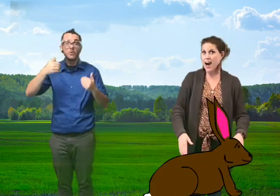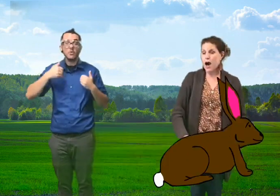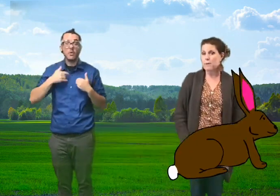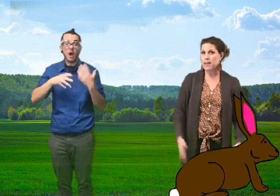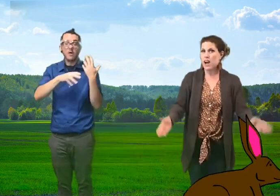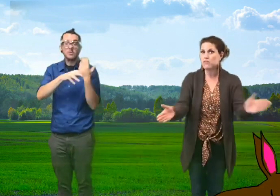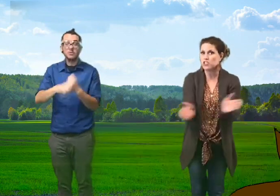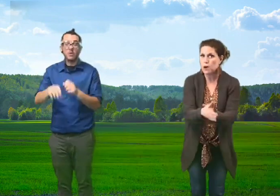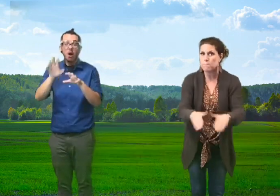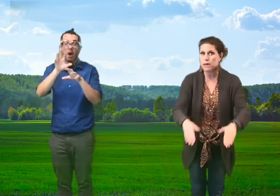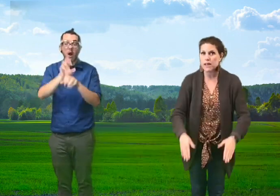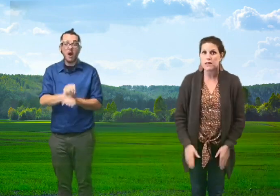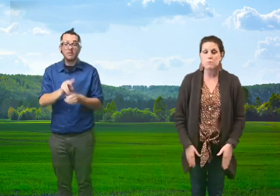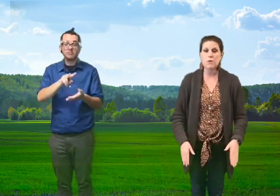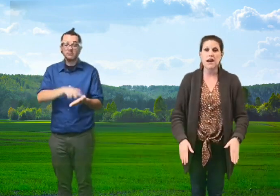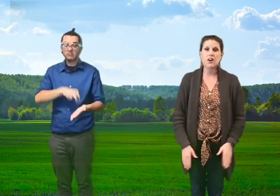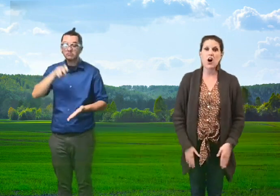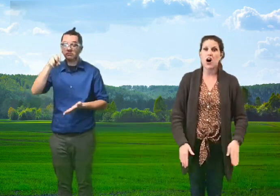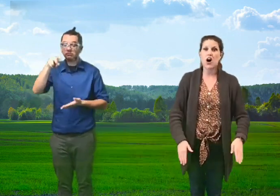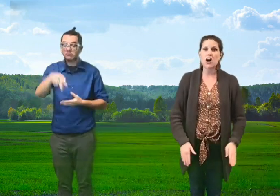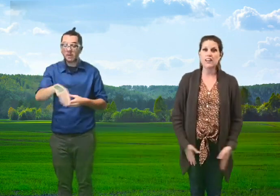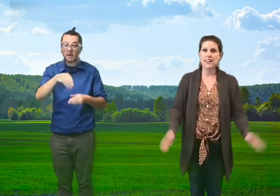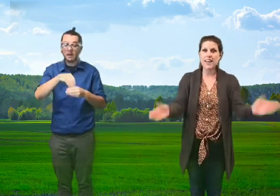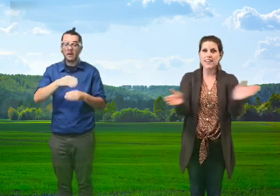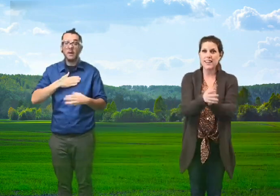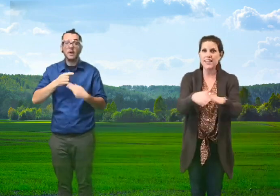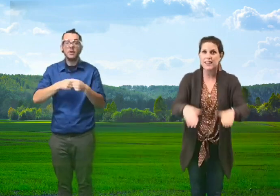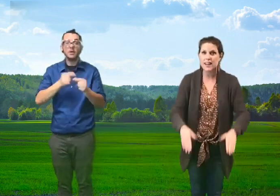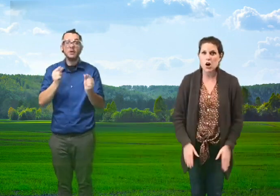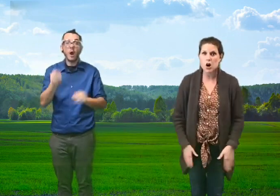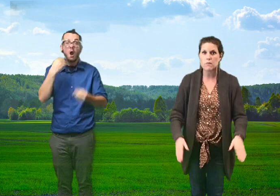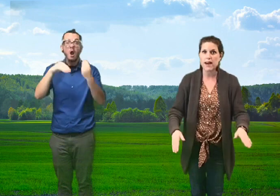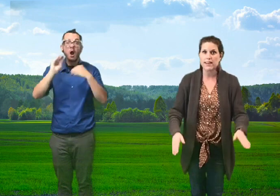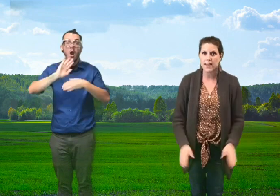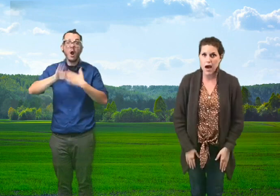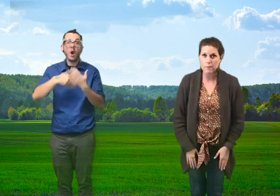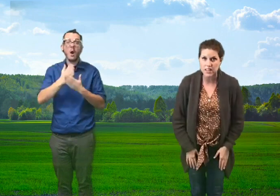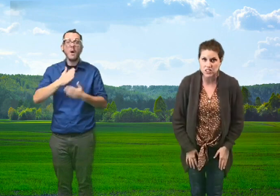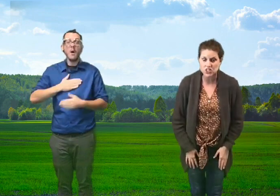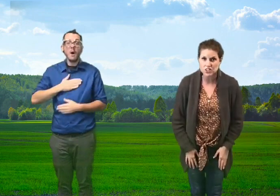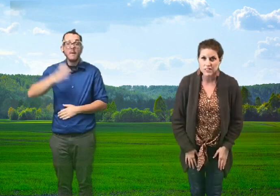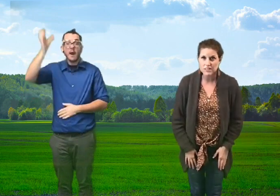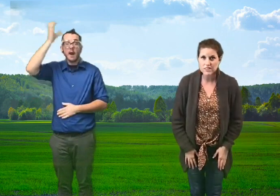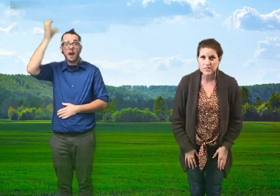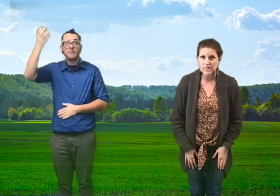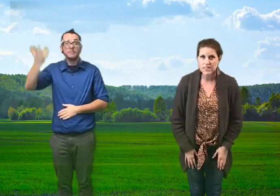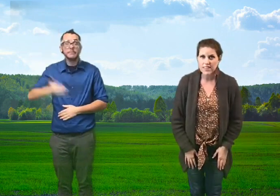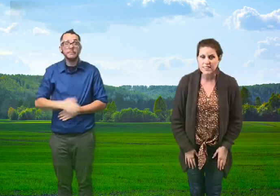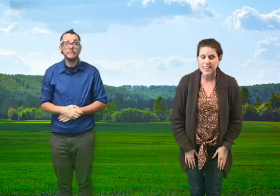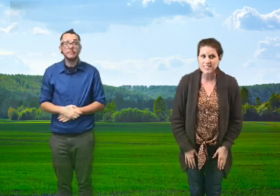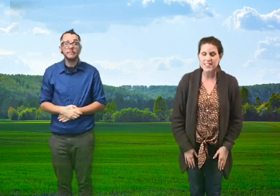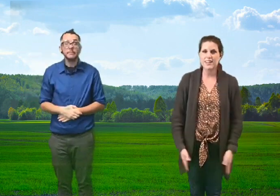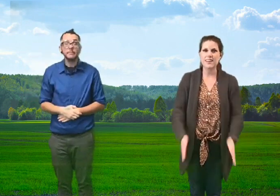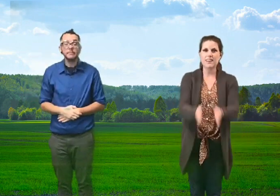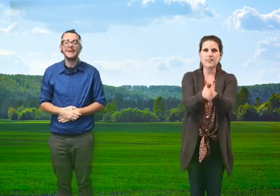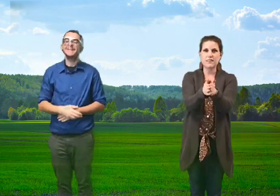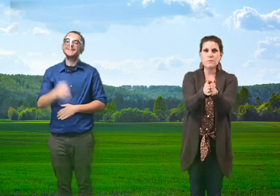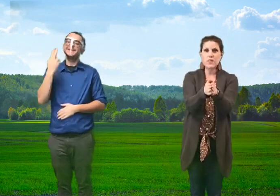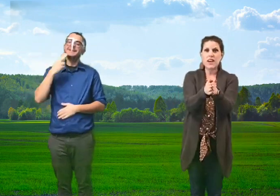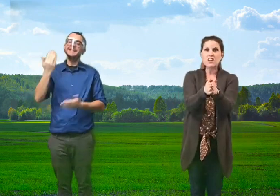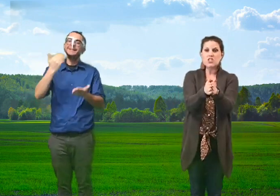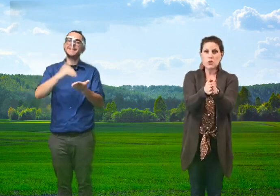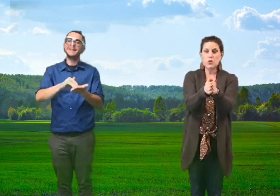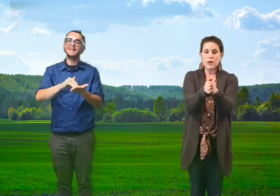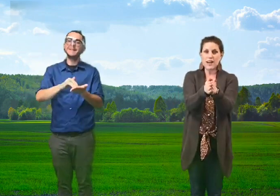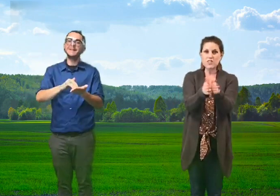habit of jumping in my garden and eating all my cabbage. Let's sing it again.